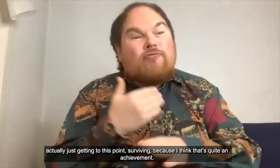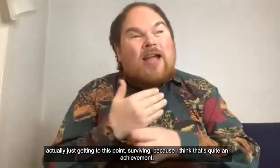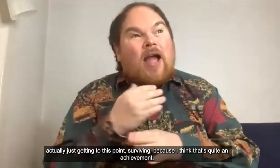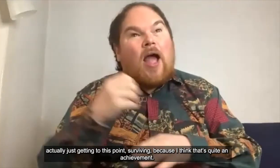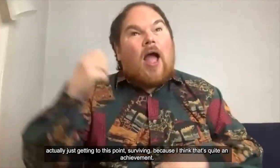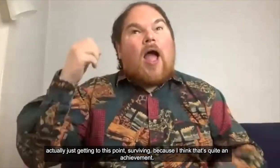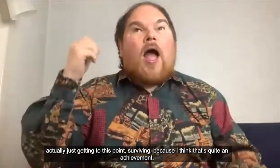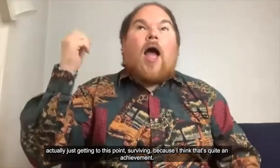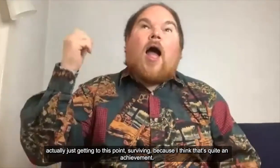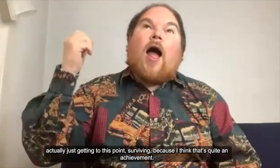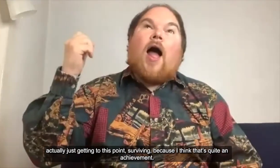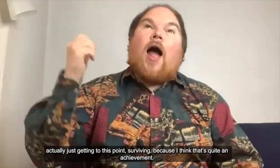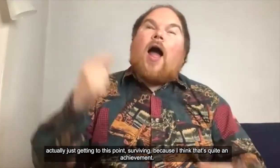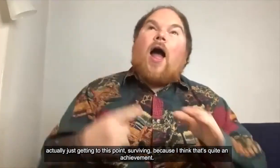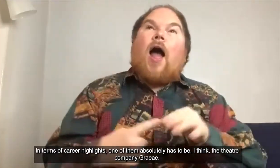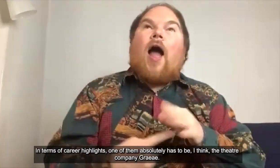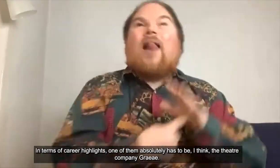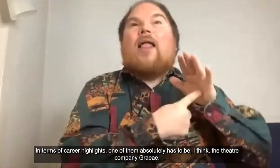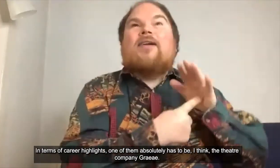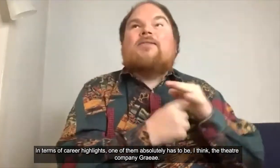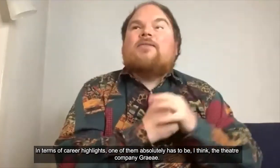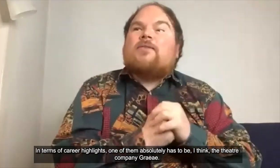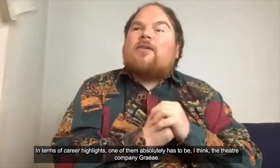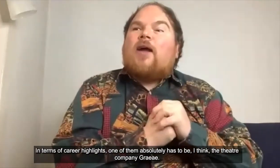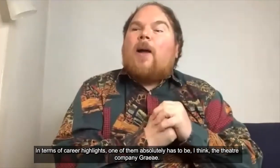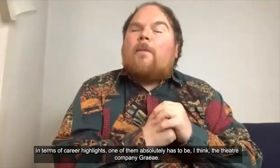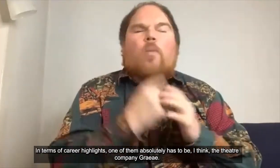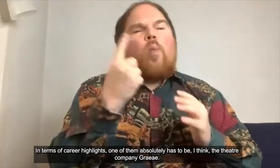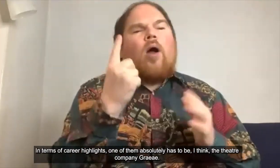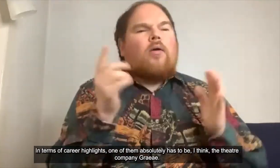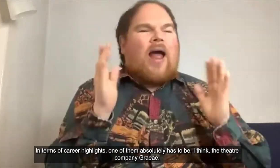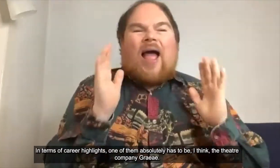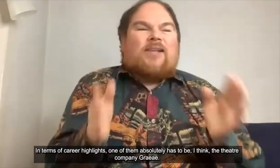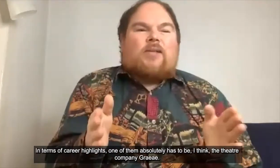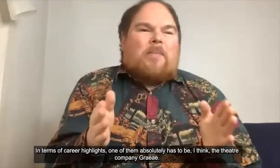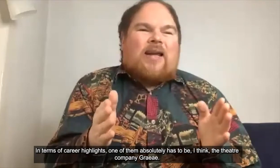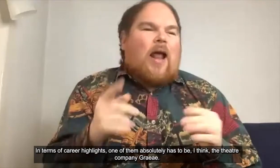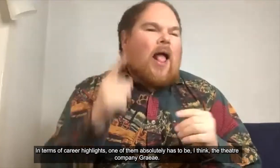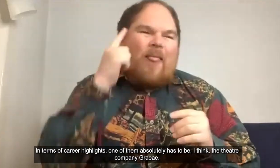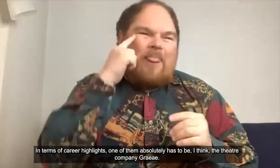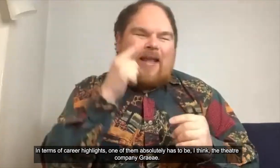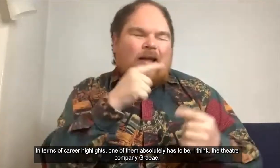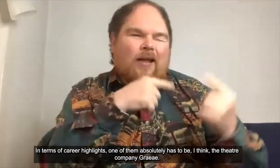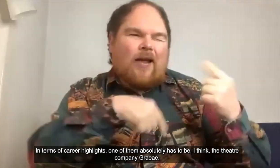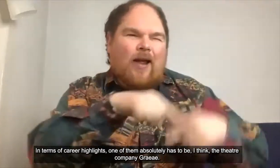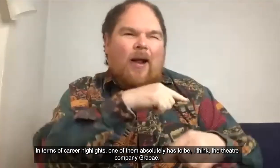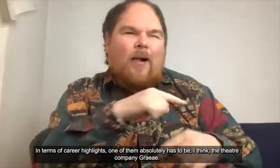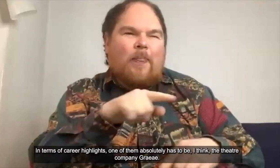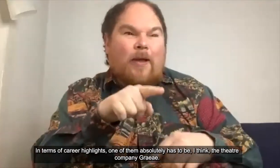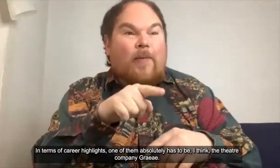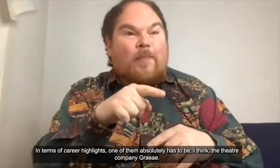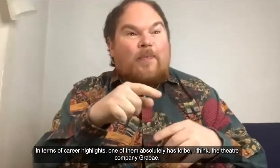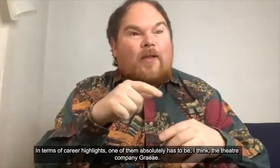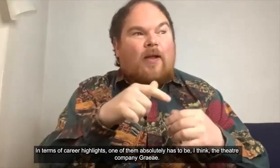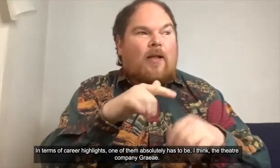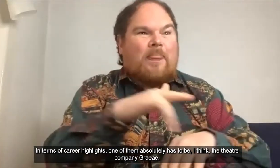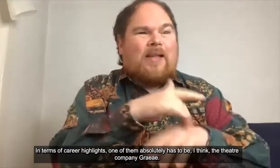quite an achievement in terms of career highlights I mean one of them absolutely has to be I think